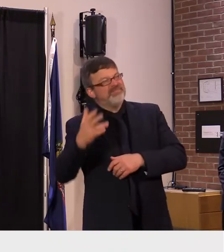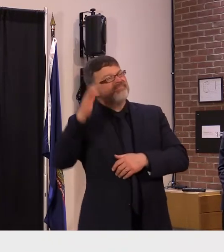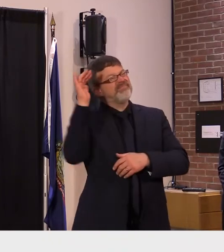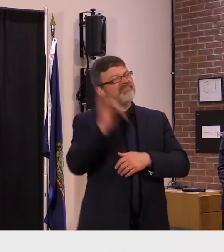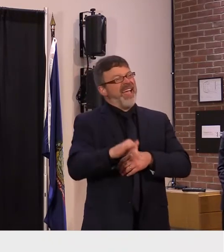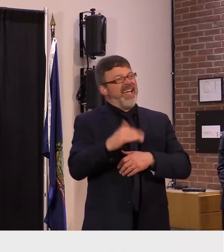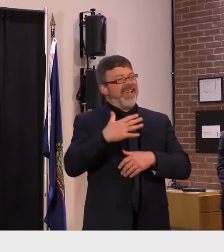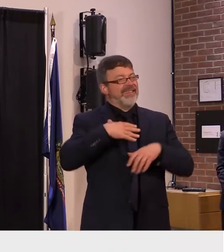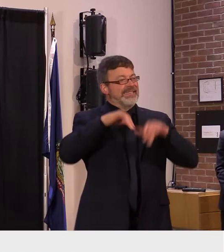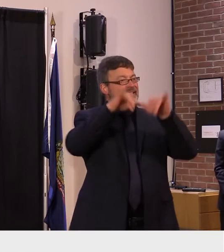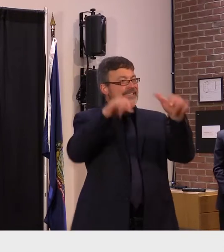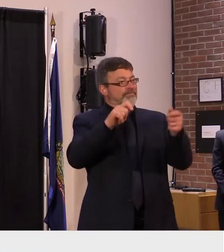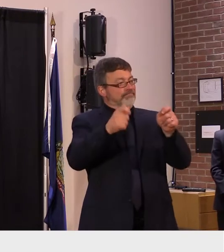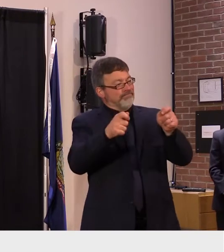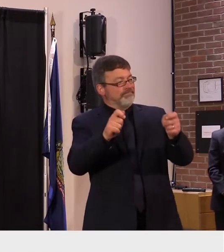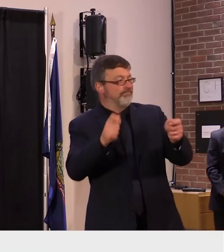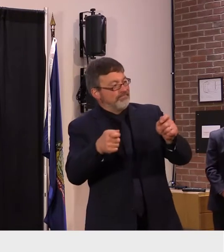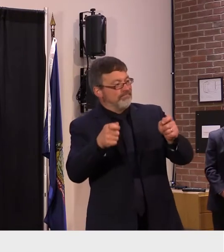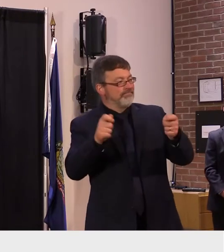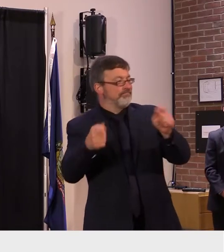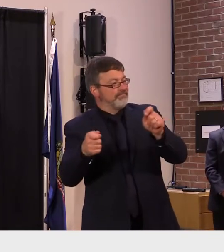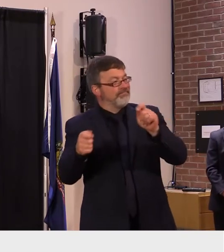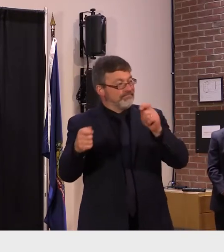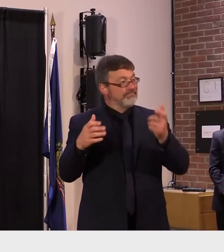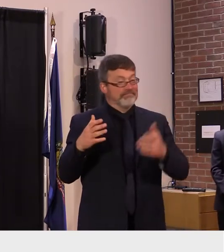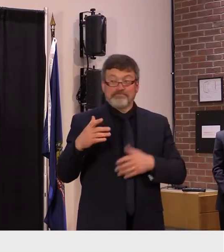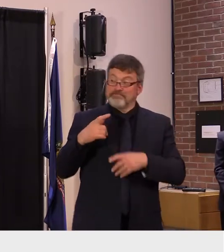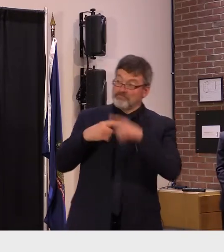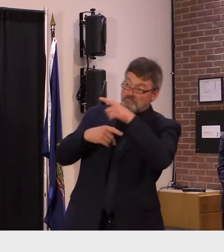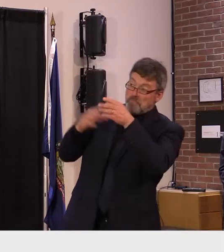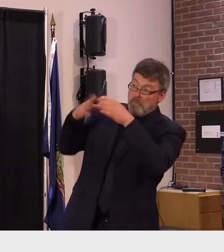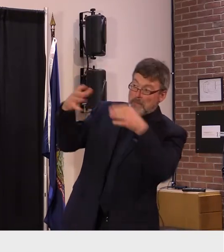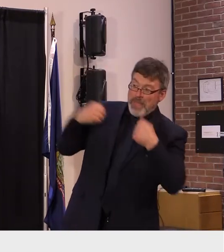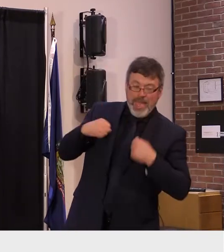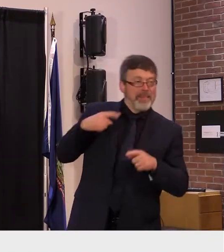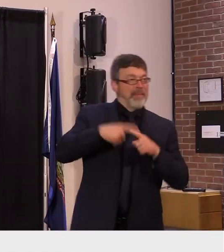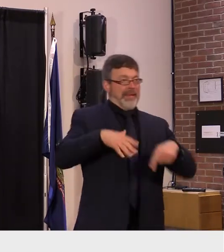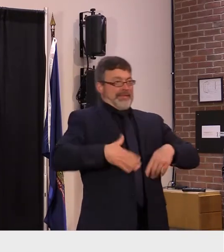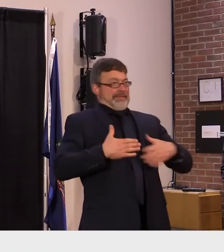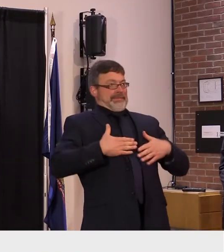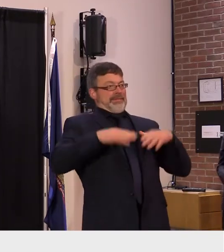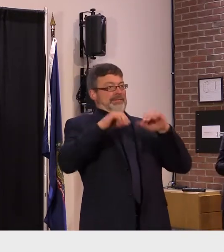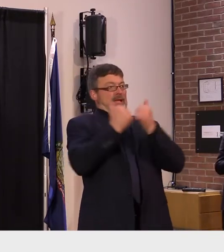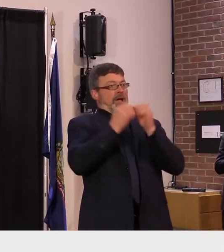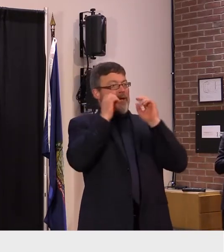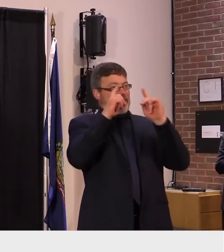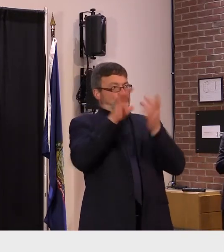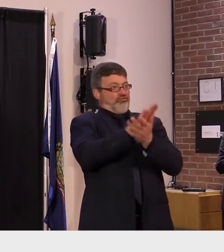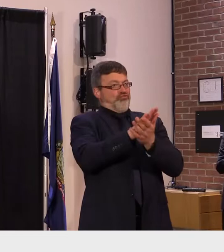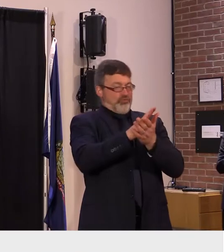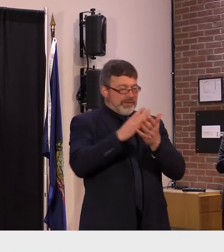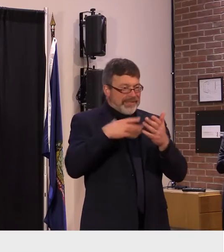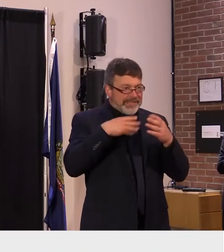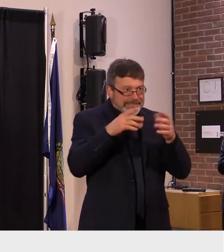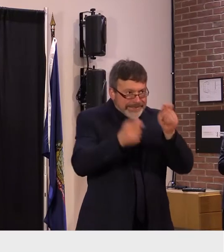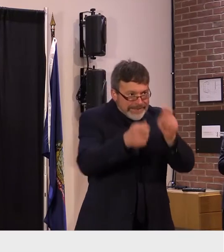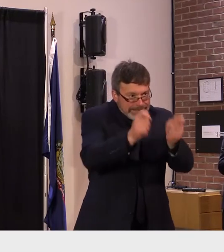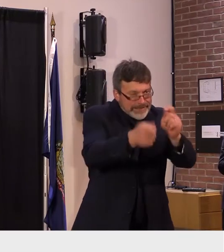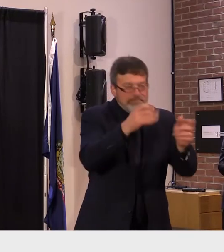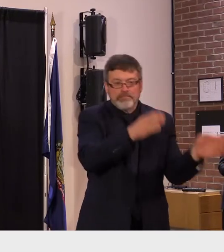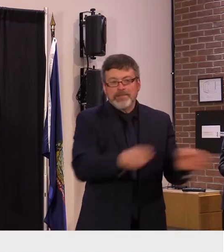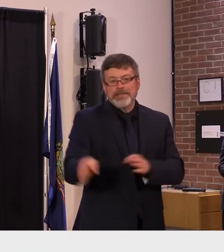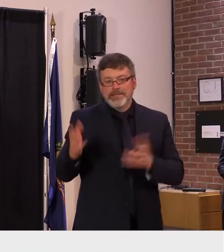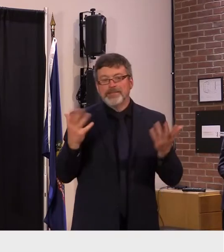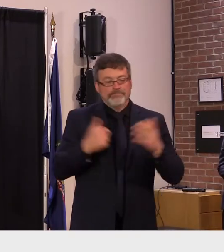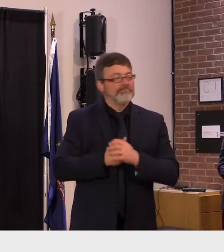inside of schools and shift into thinking about proactive sort of stance of the future uh but i think you know that that history